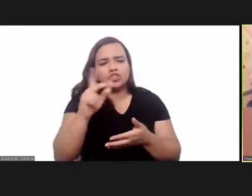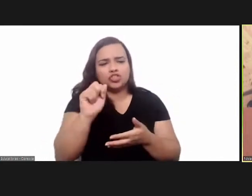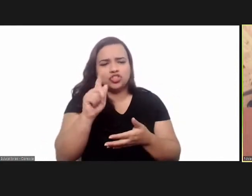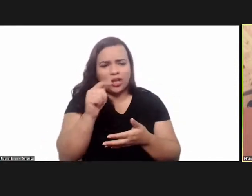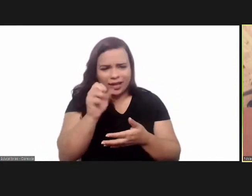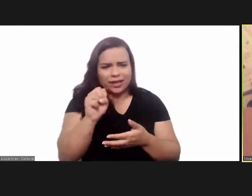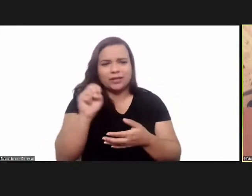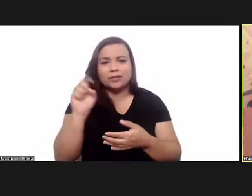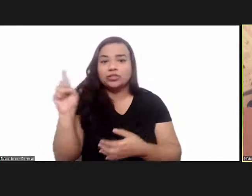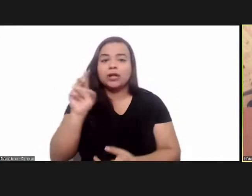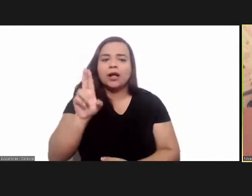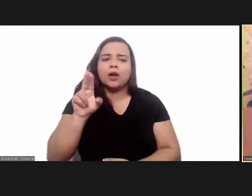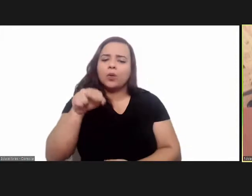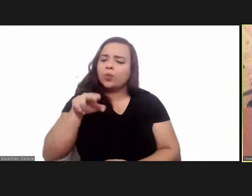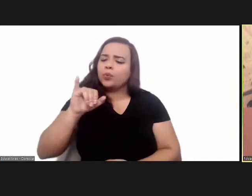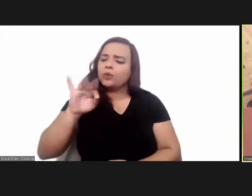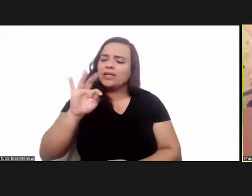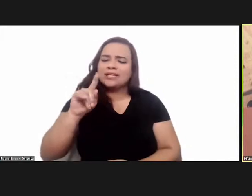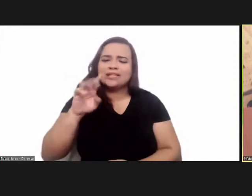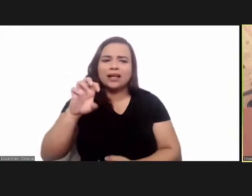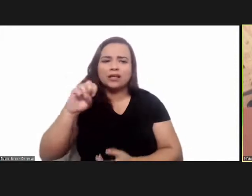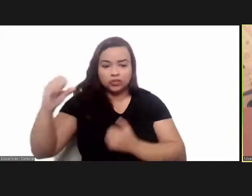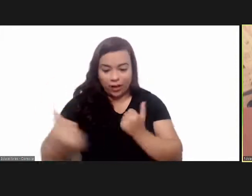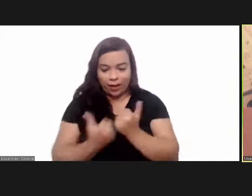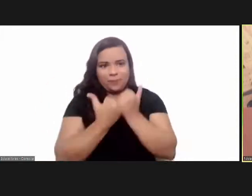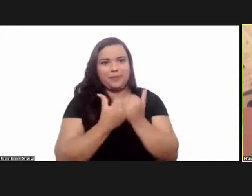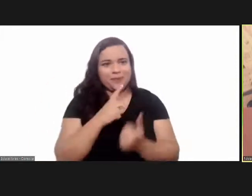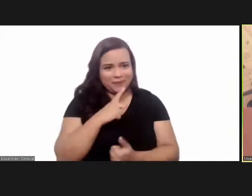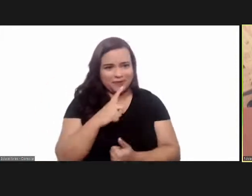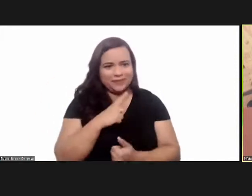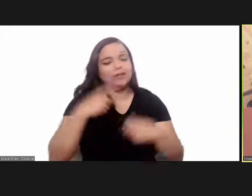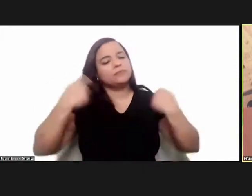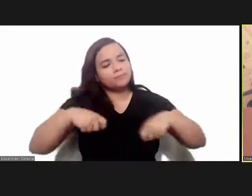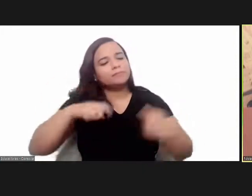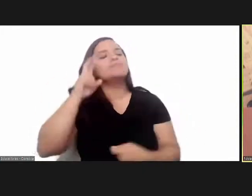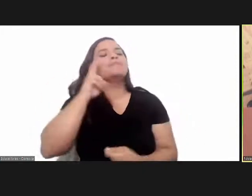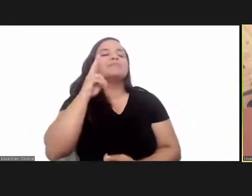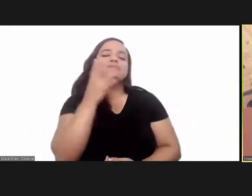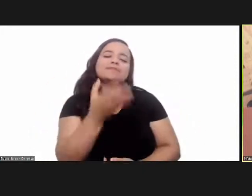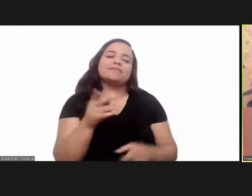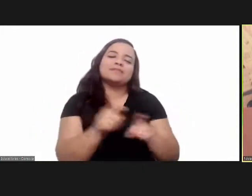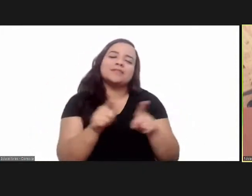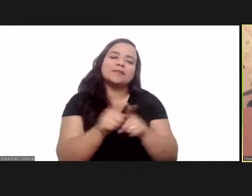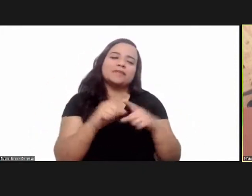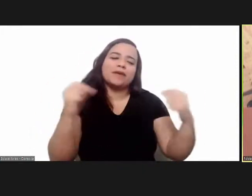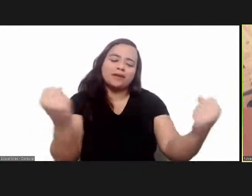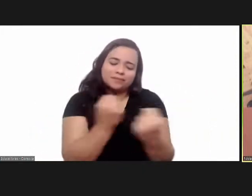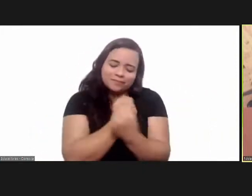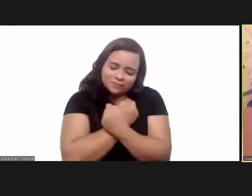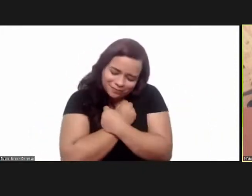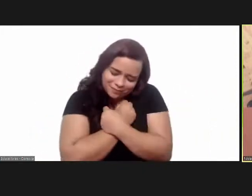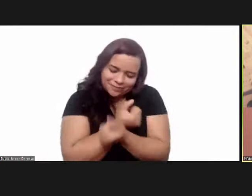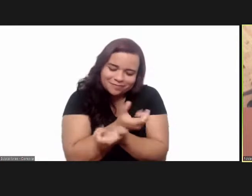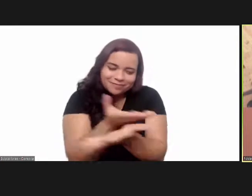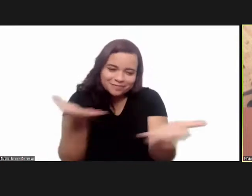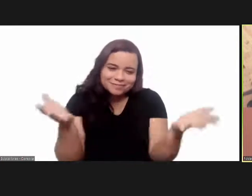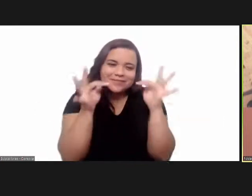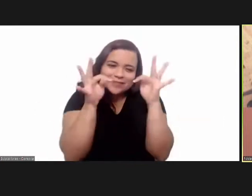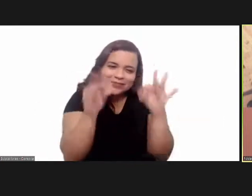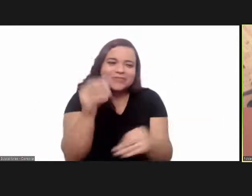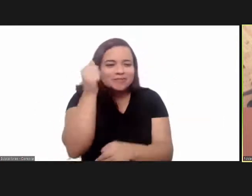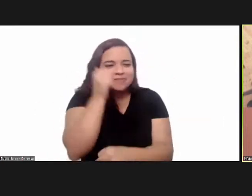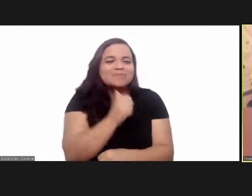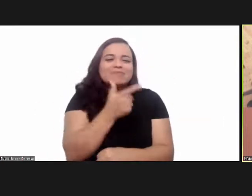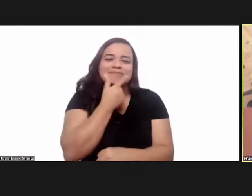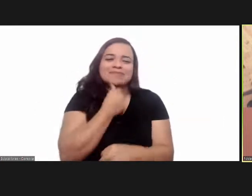uh it's necessary at this moment to reaffirm this commitment i wish to uh send a warm embrace to